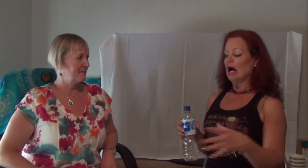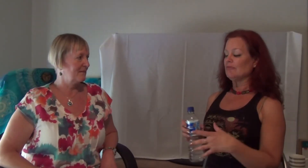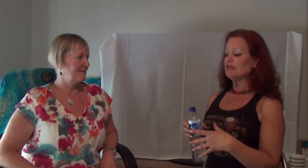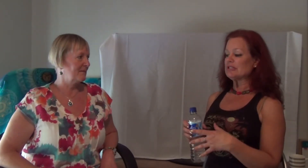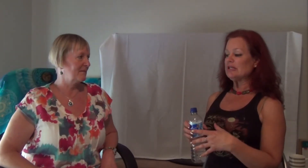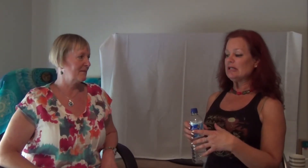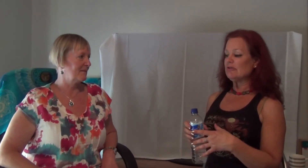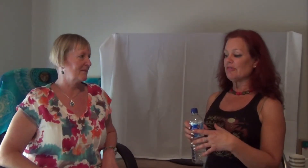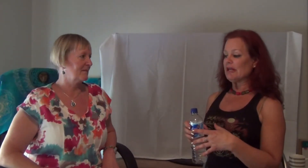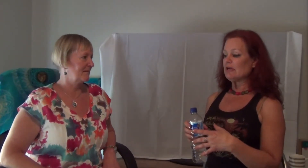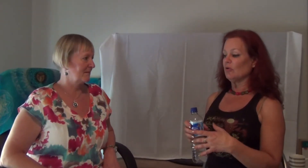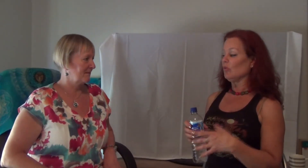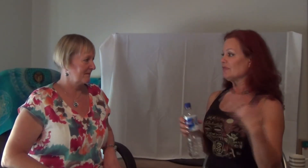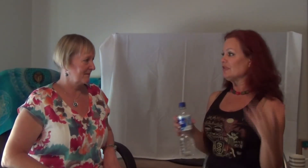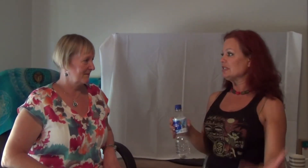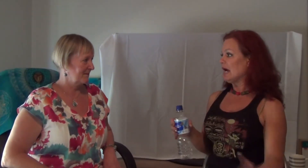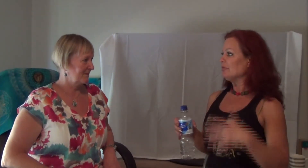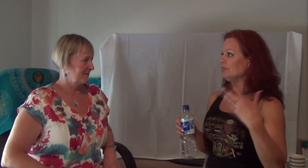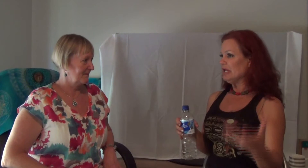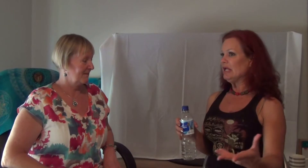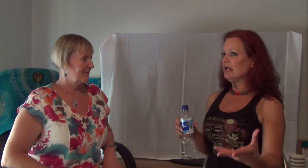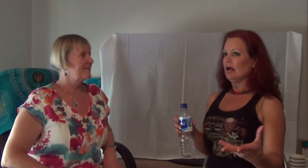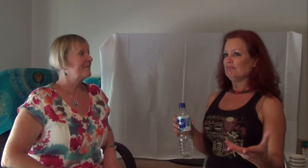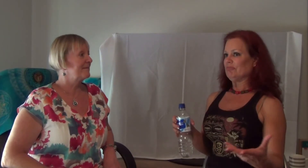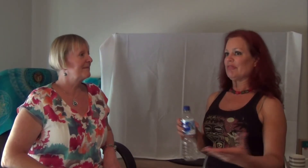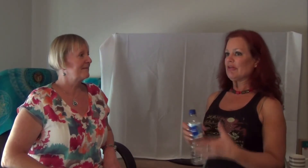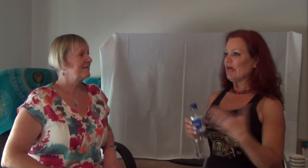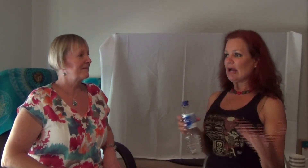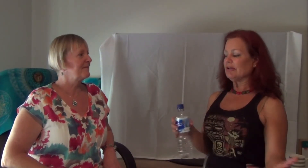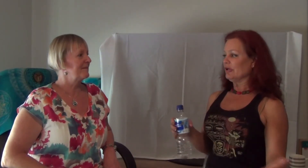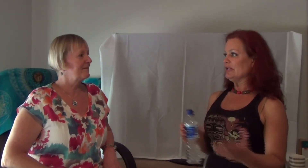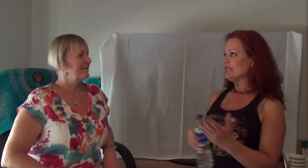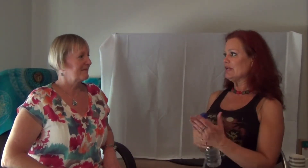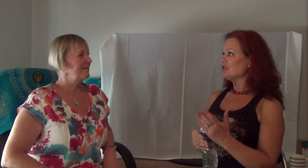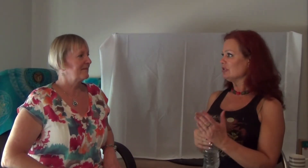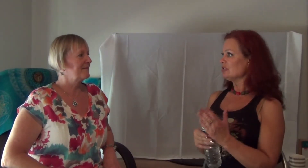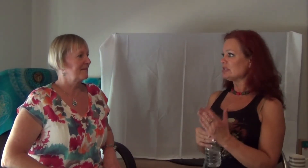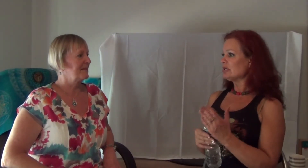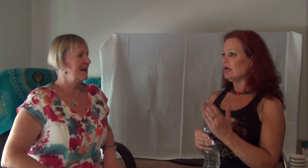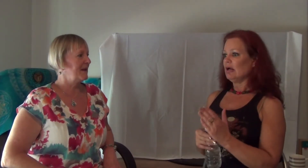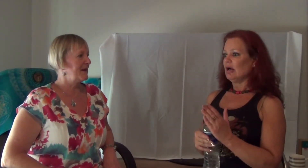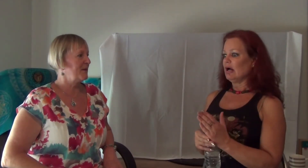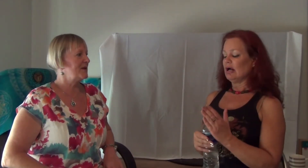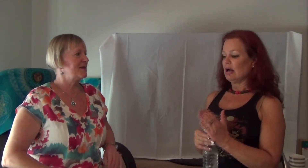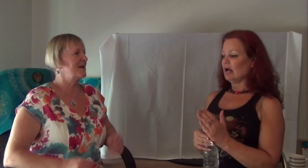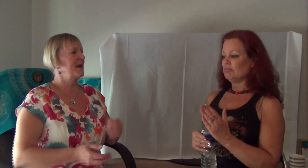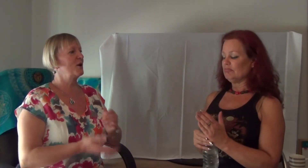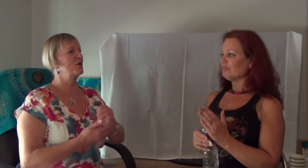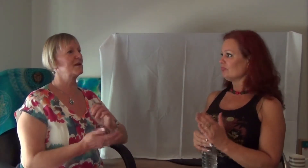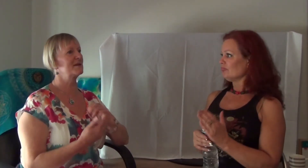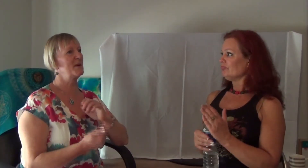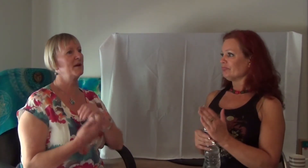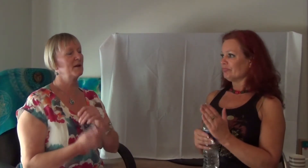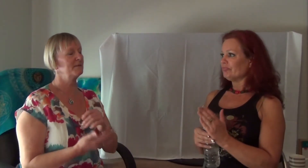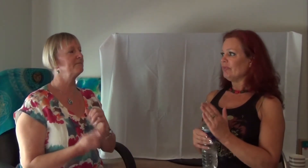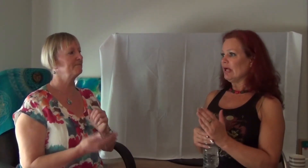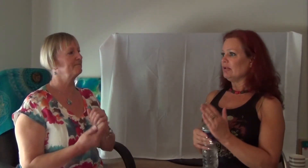obviously thinking, well, what if this had happened to me? I think they had good intentions. Yeah, they were just in their conscious mind. And,